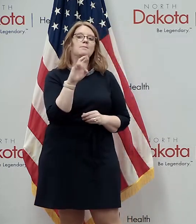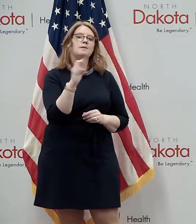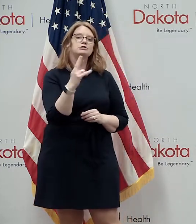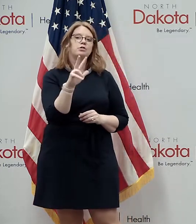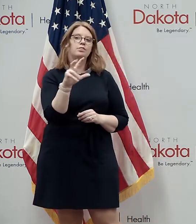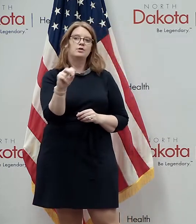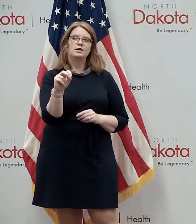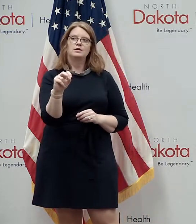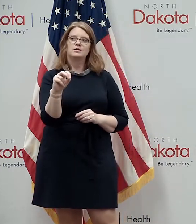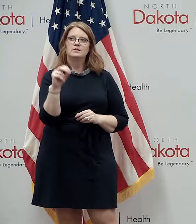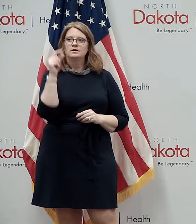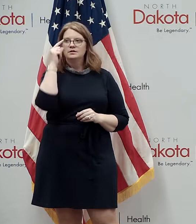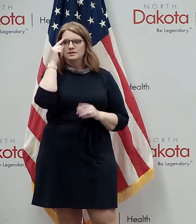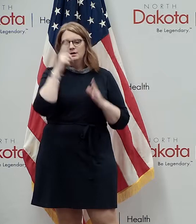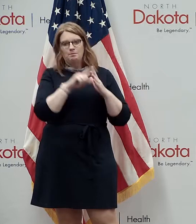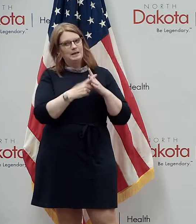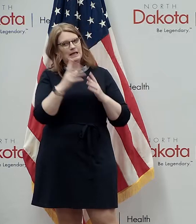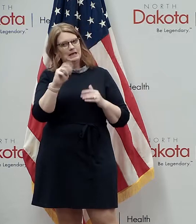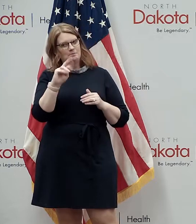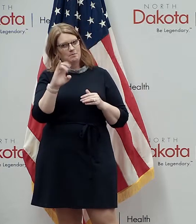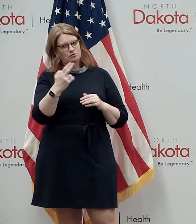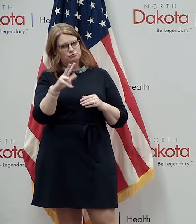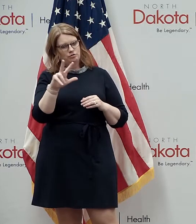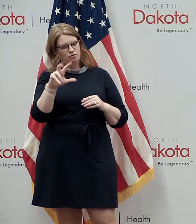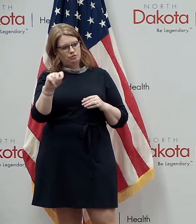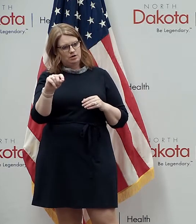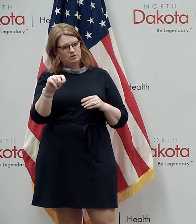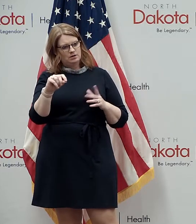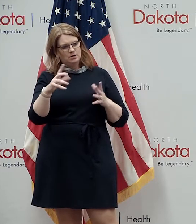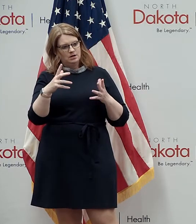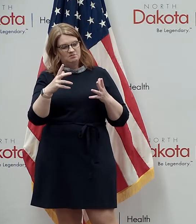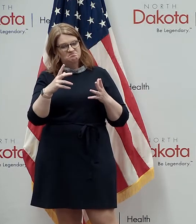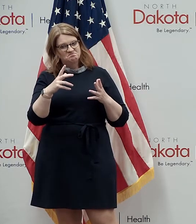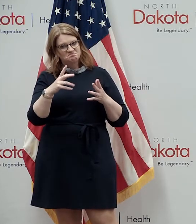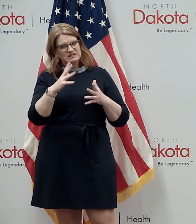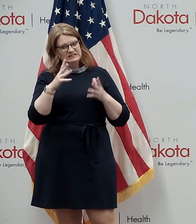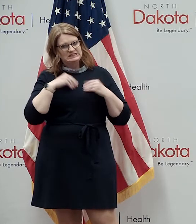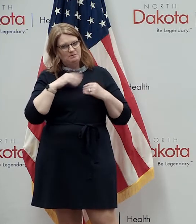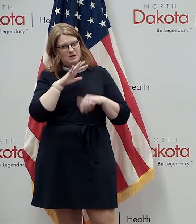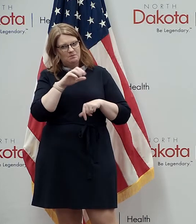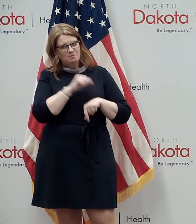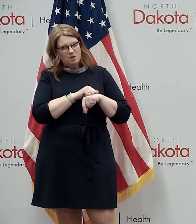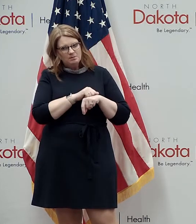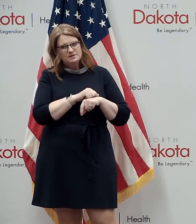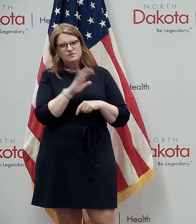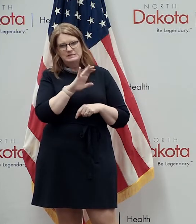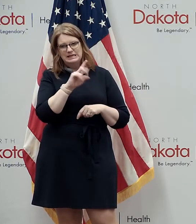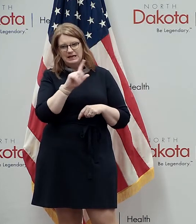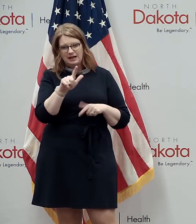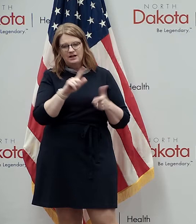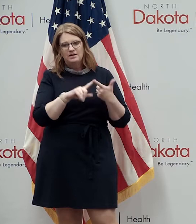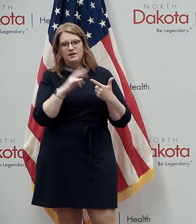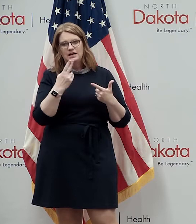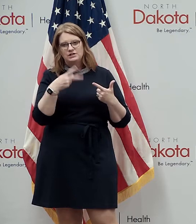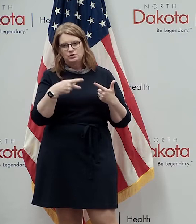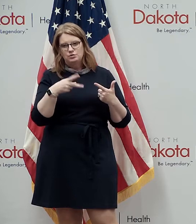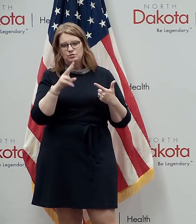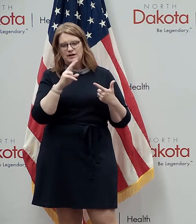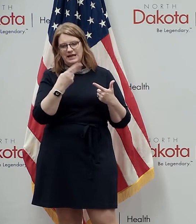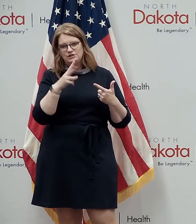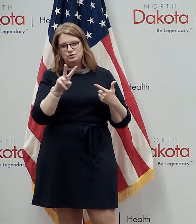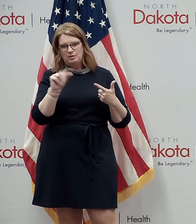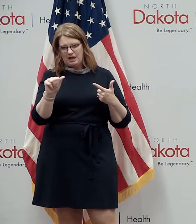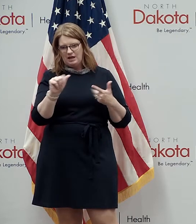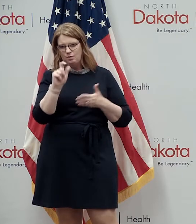beginning march 30th we began accepting appointments for commercial driver's license and h2a written examination road